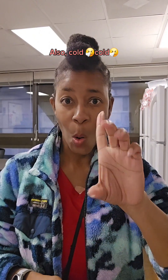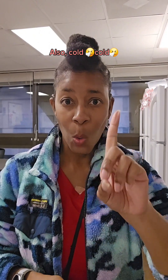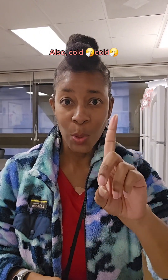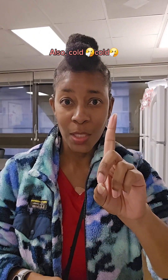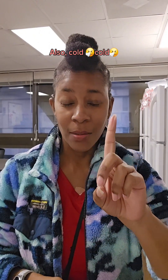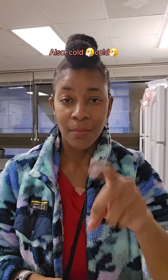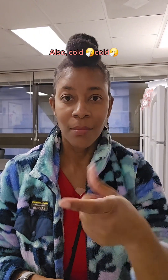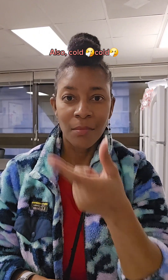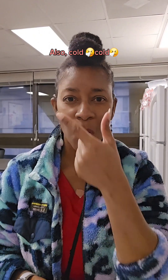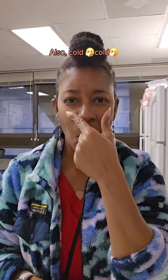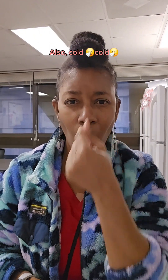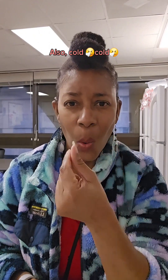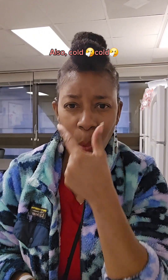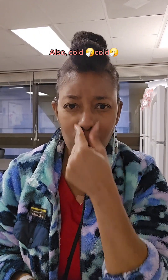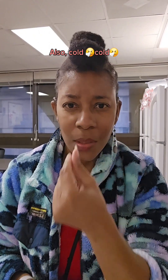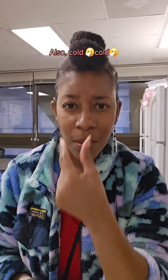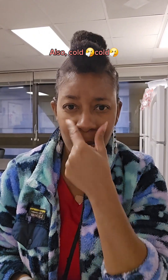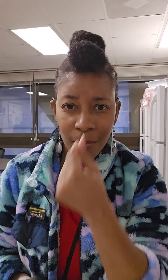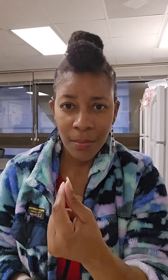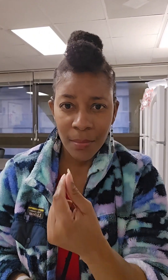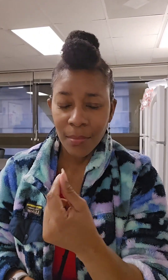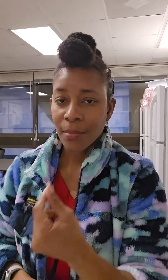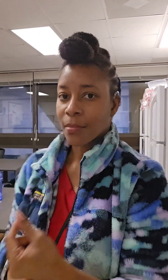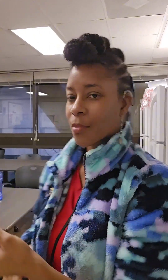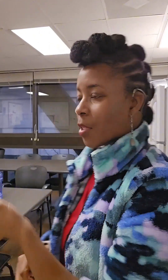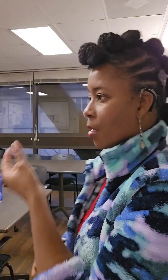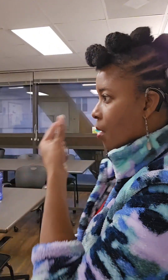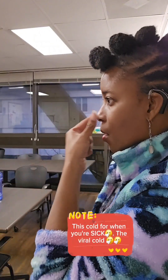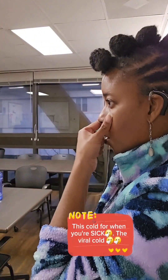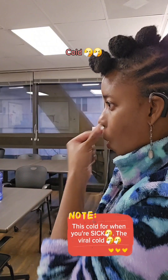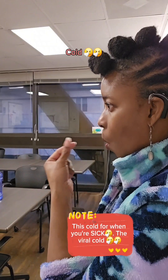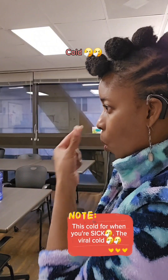cold, cold, cold.